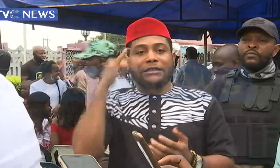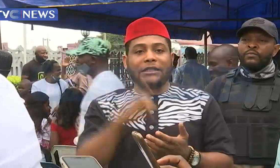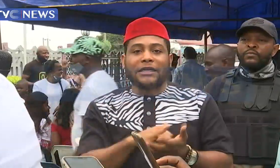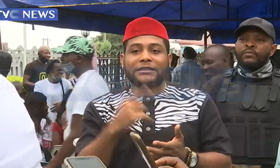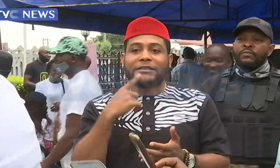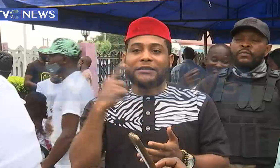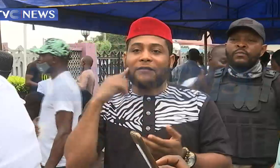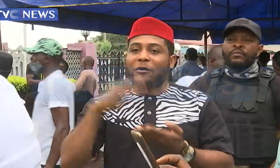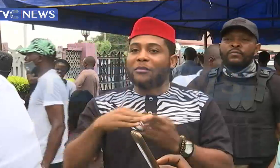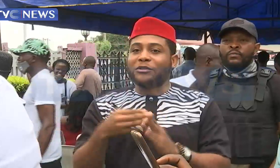community.